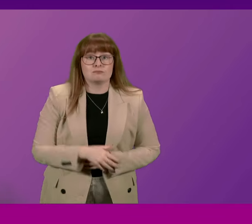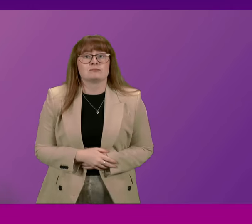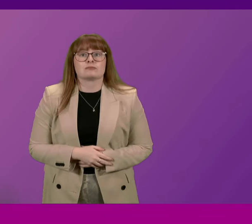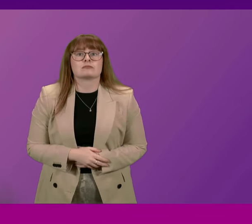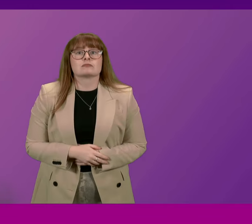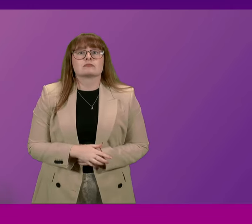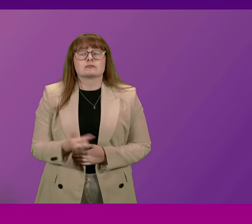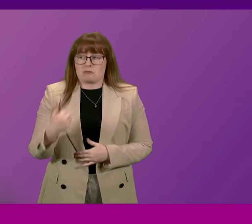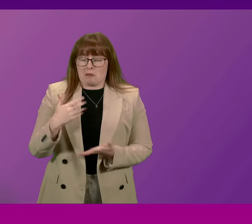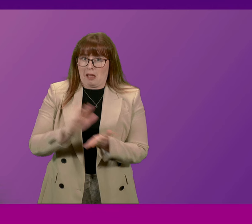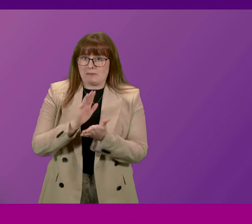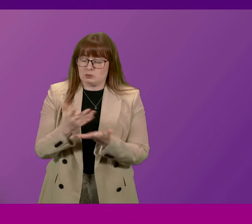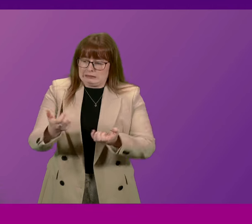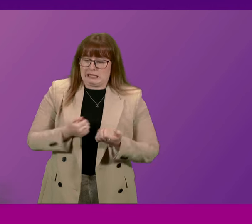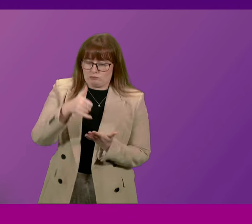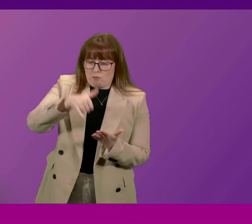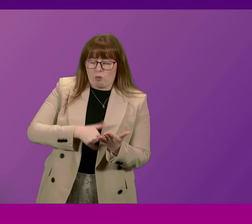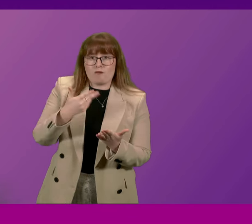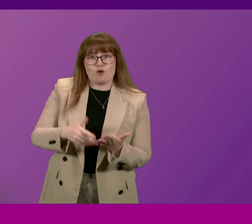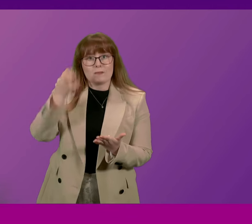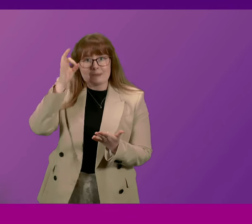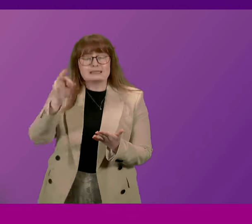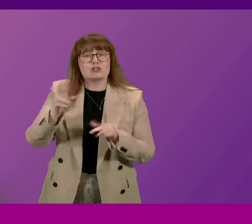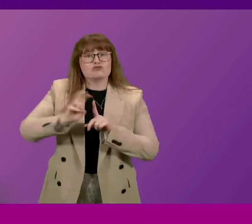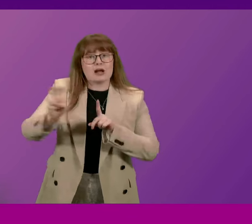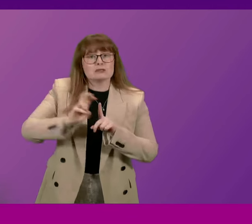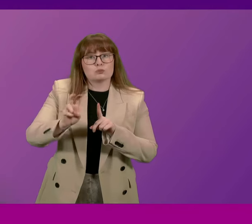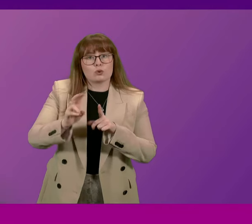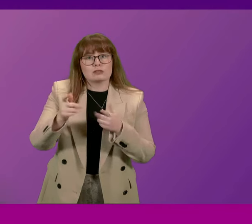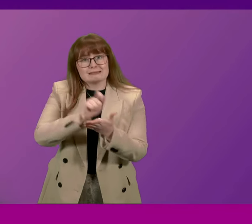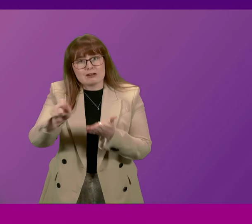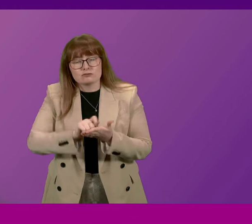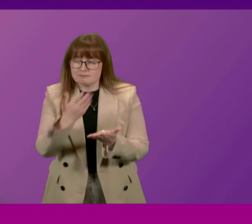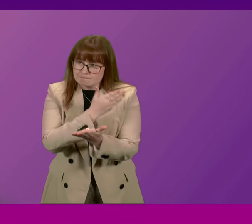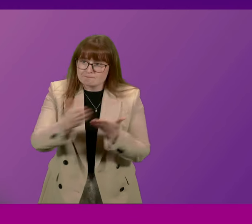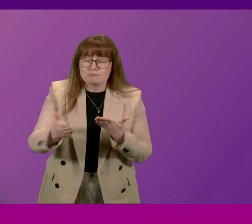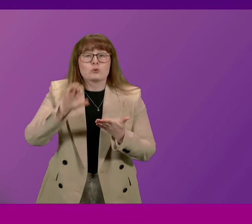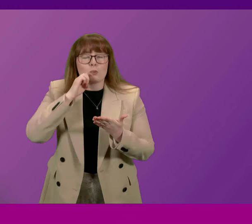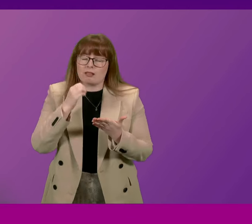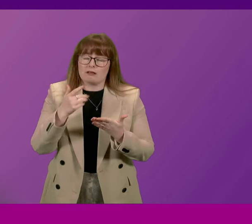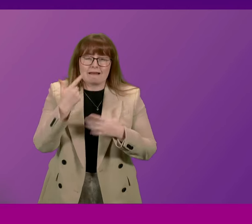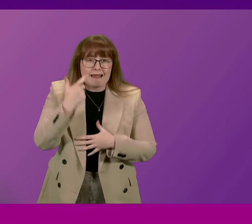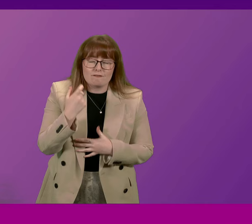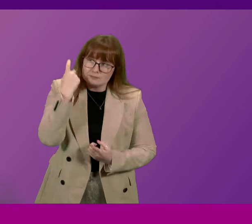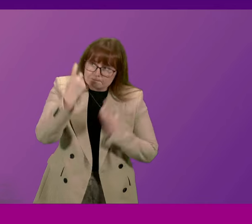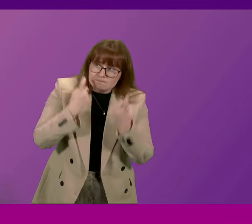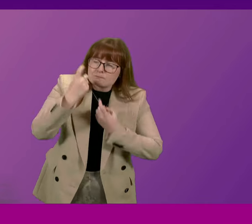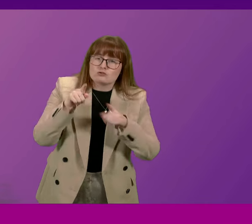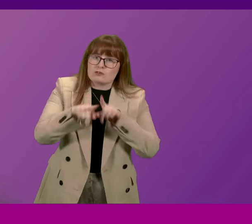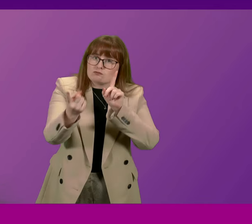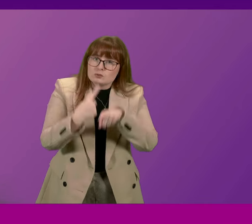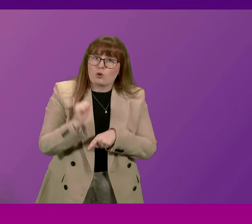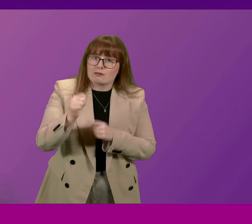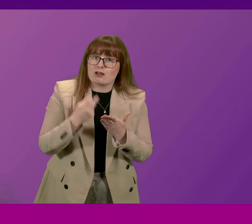welcome the report of the Committee's inquiry and the Transport Secretary has made clear already that we will carefully consider and respond to its recommendations.